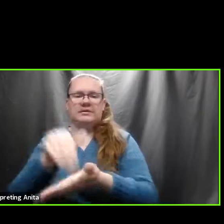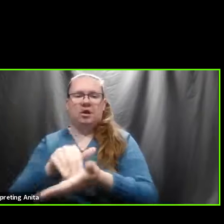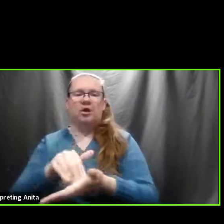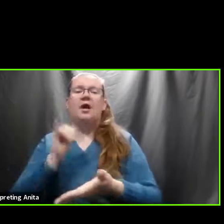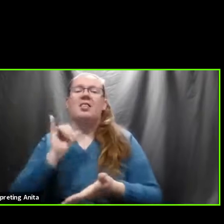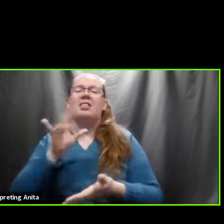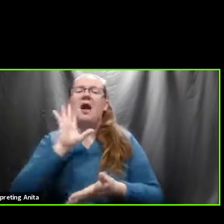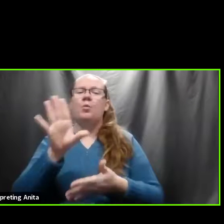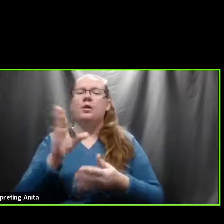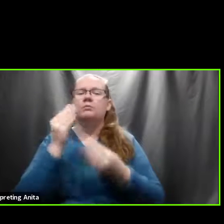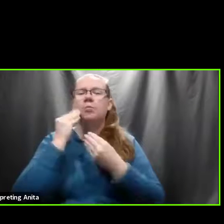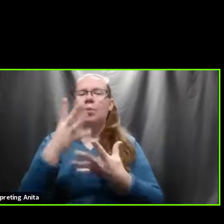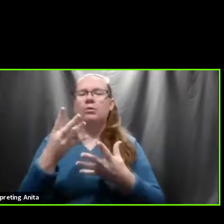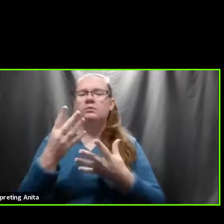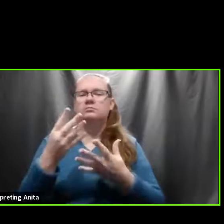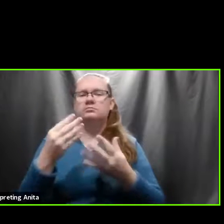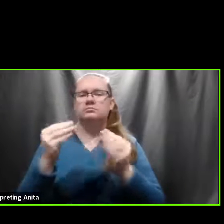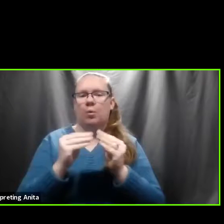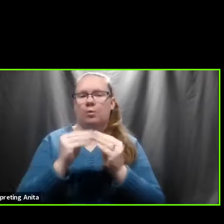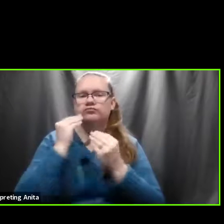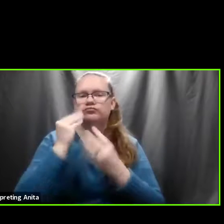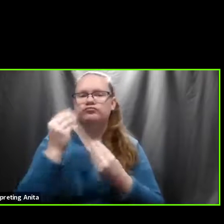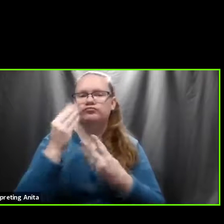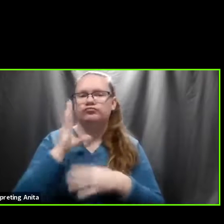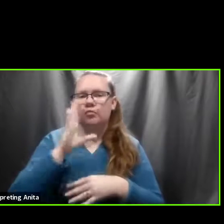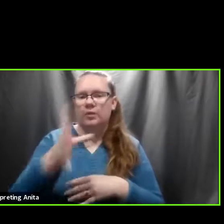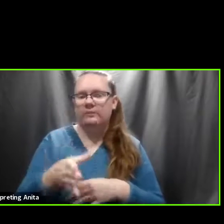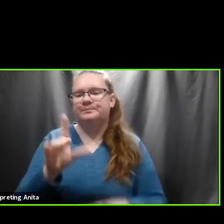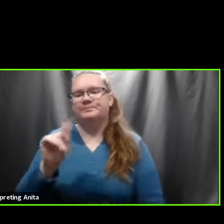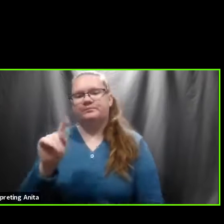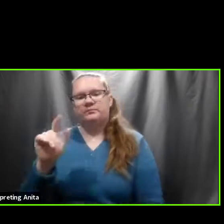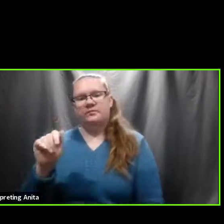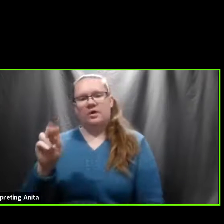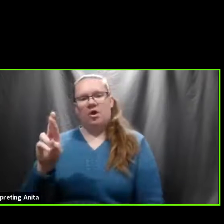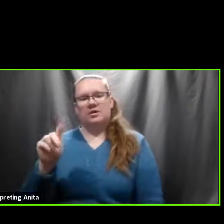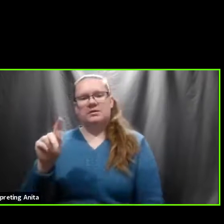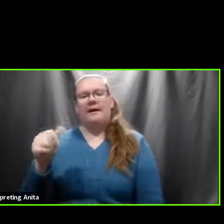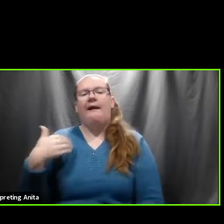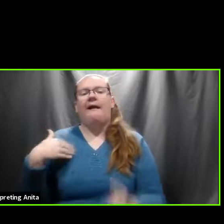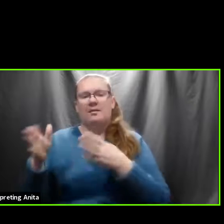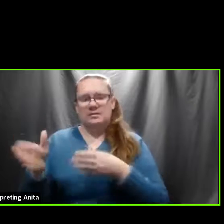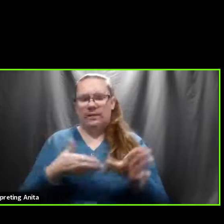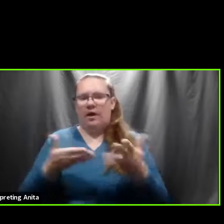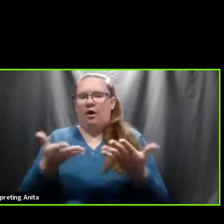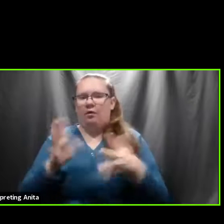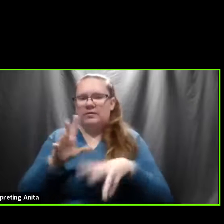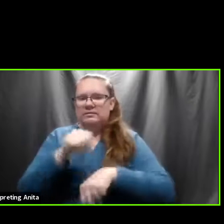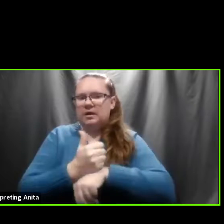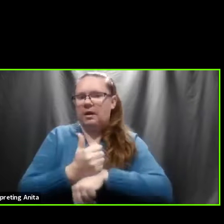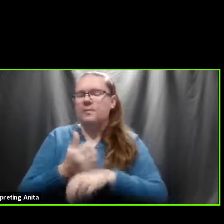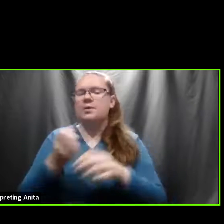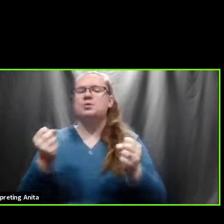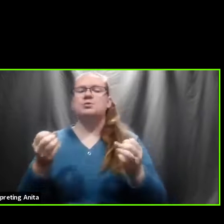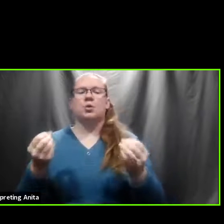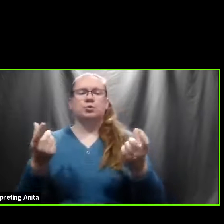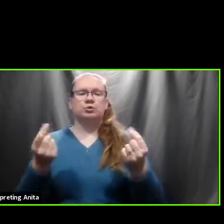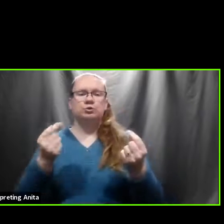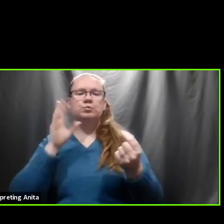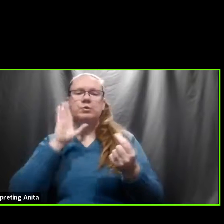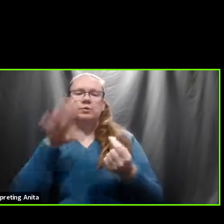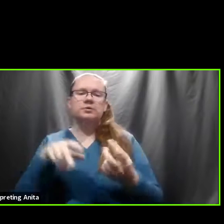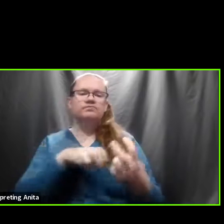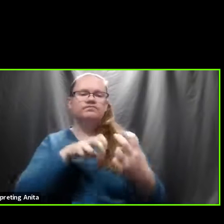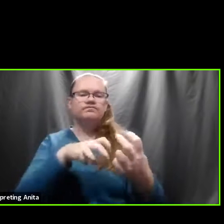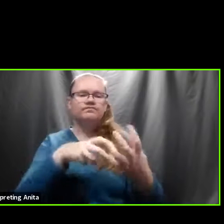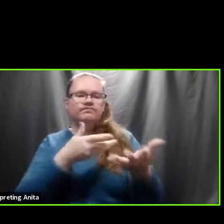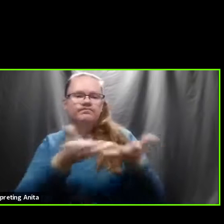come on that. TARTA, TARTA actually has kind of that plan in place. So what we're going to do is we're going to get with TARTA and they're going to be